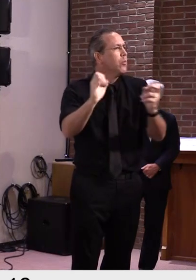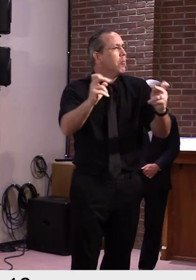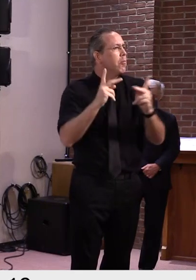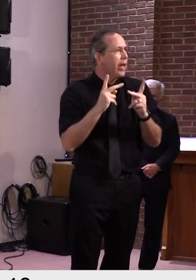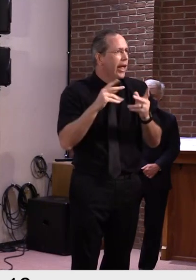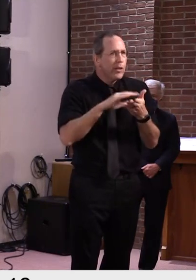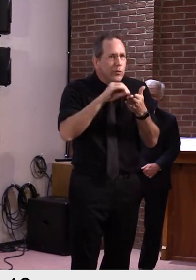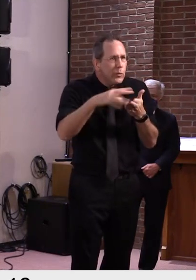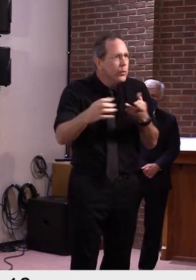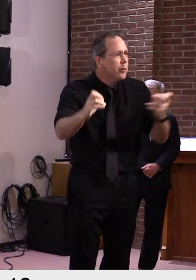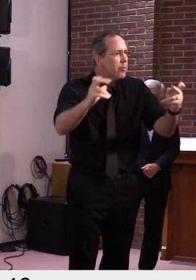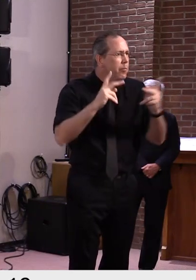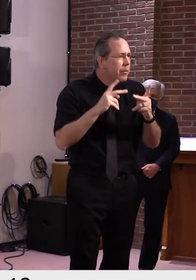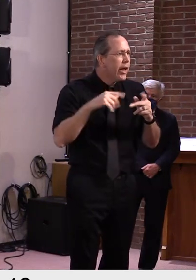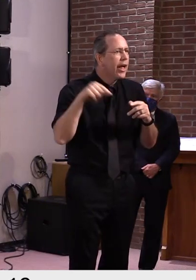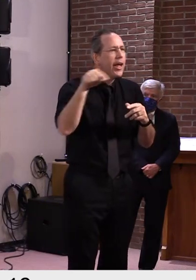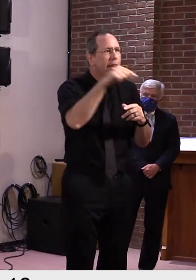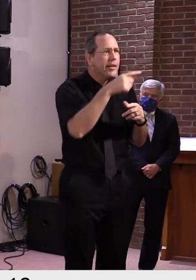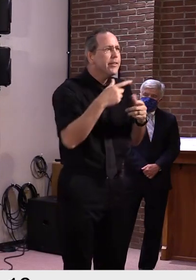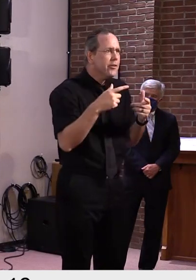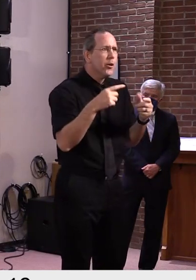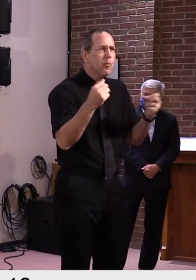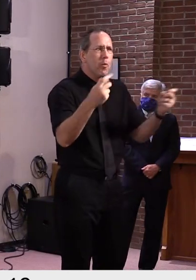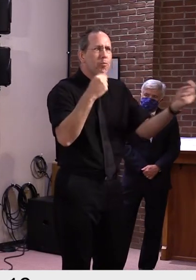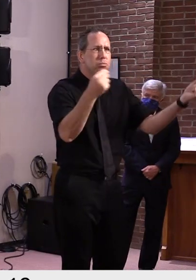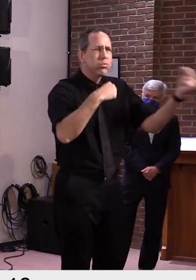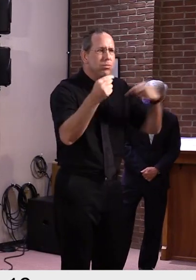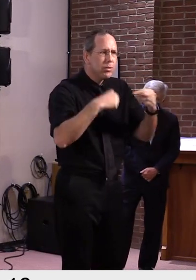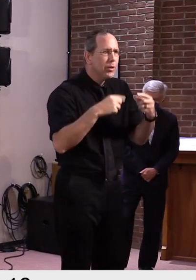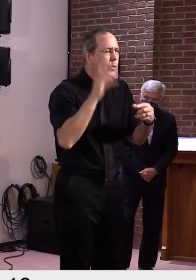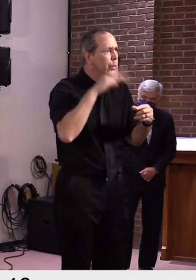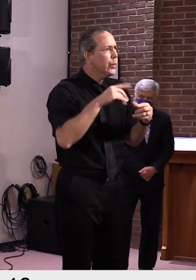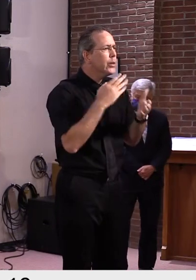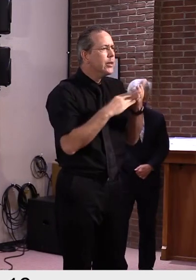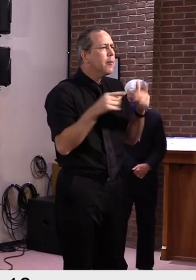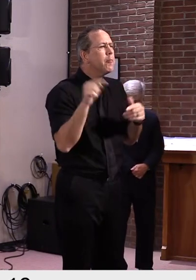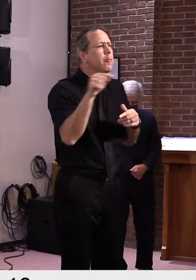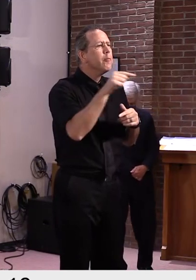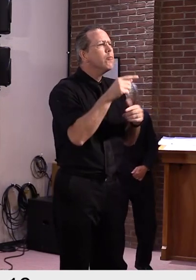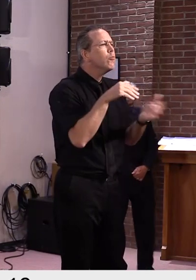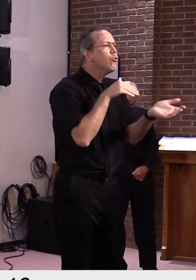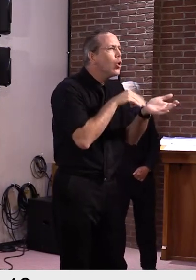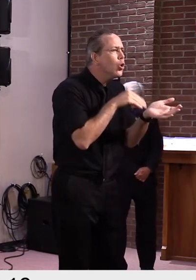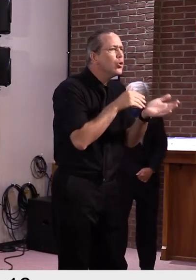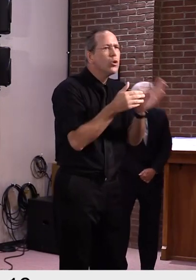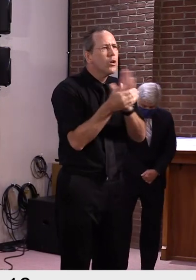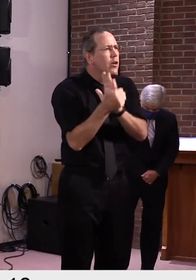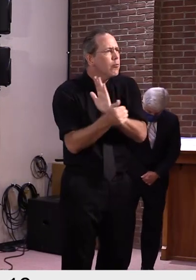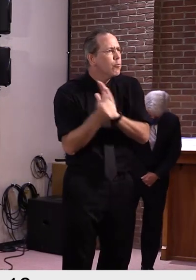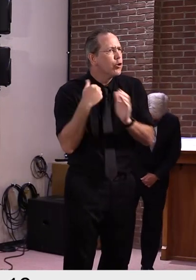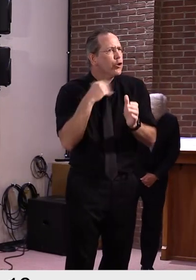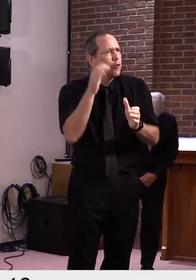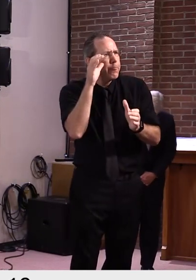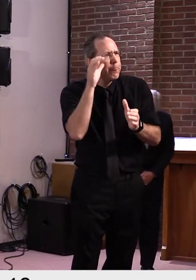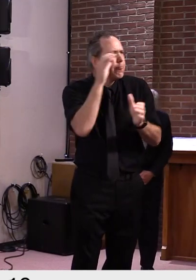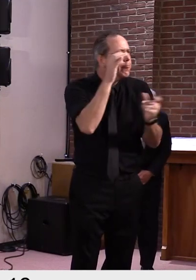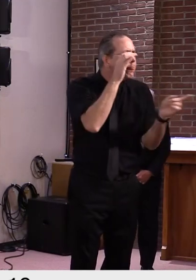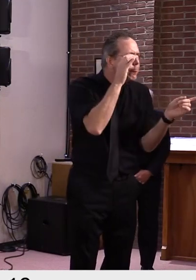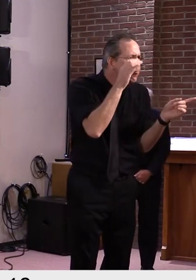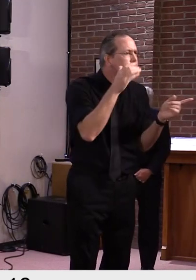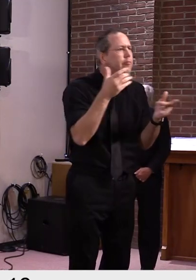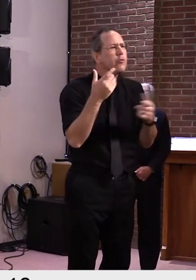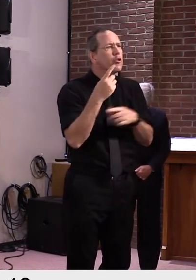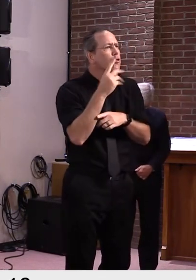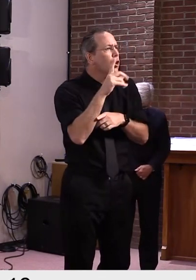Dr. Levine Dr. Kelso and Dr. Bell we all have a role to play to keep the numbers in our community as low as possible.